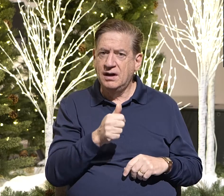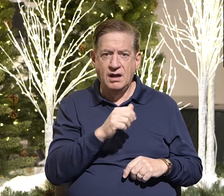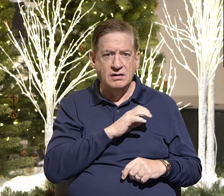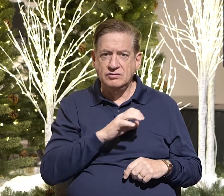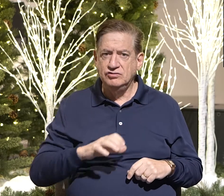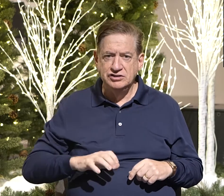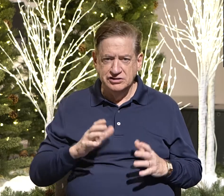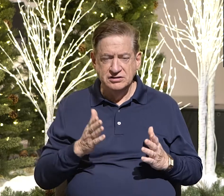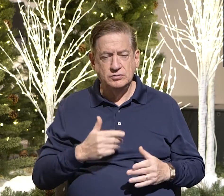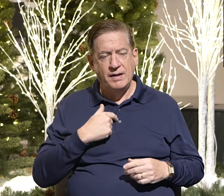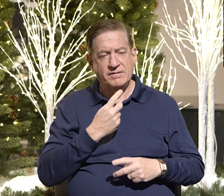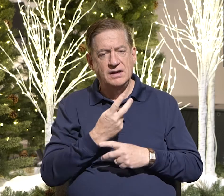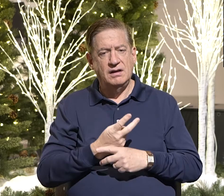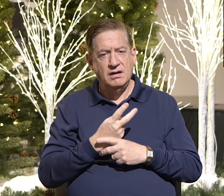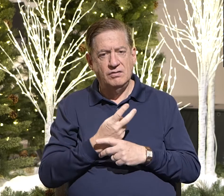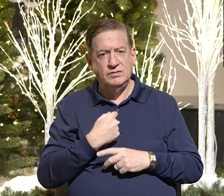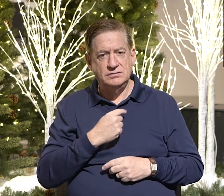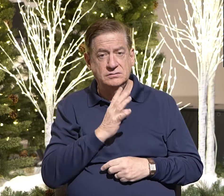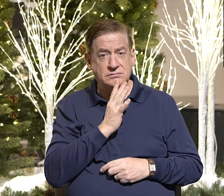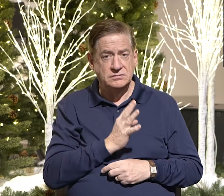careful with what I say.